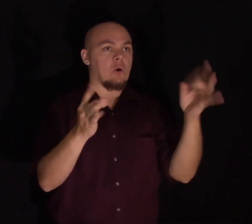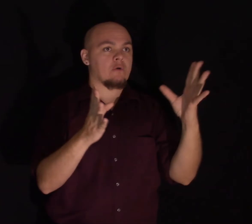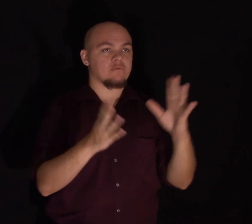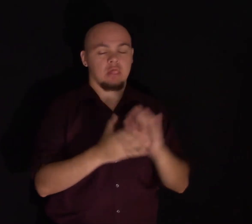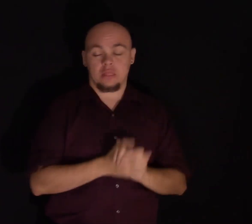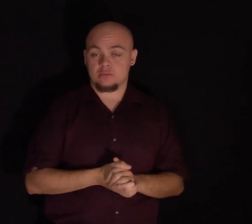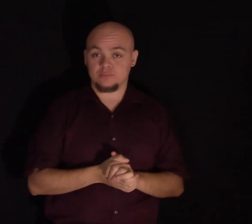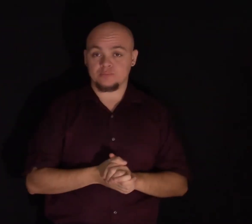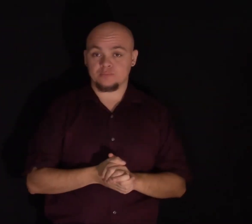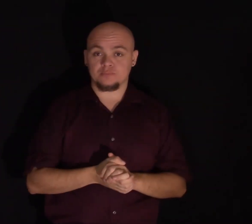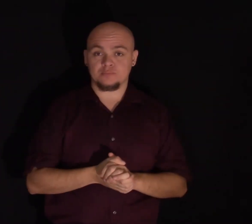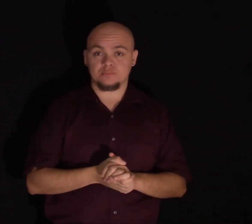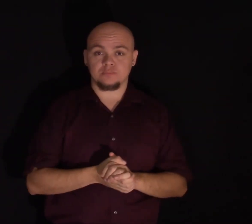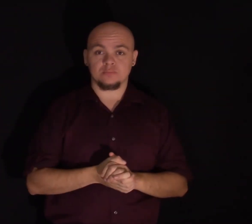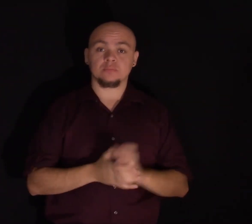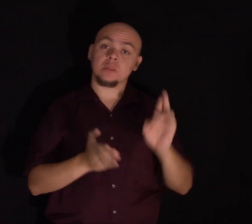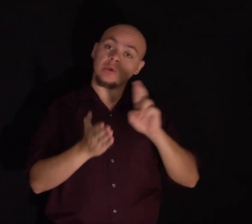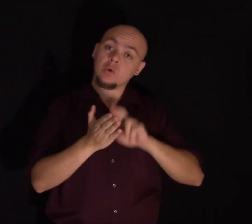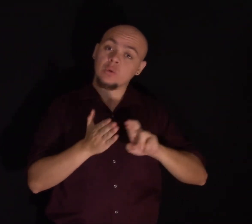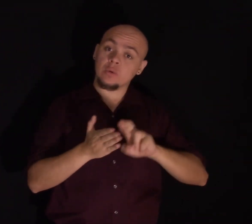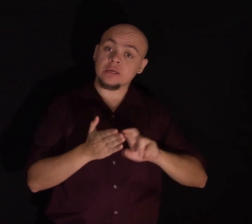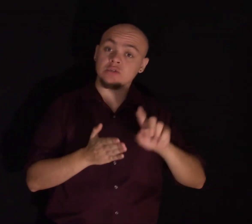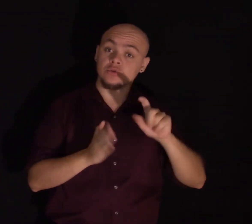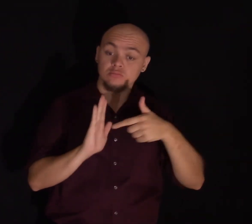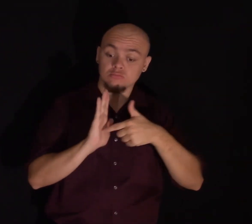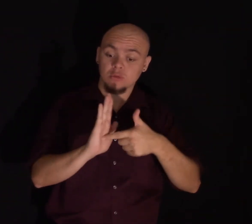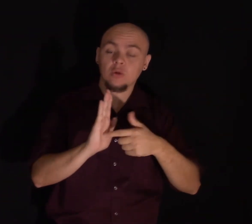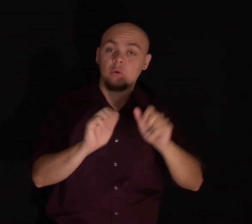research shows we can do better.